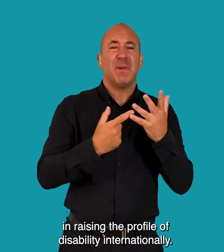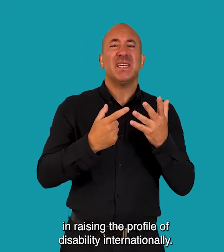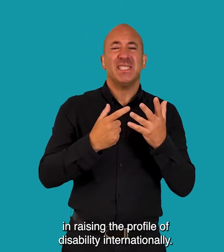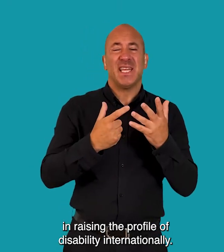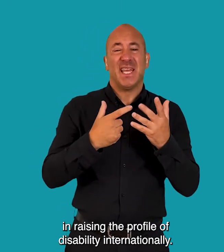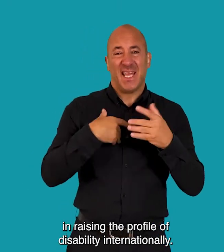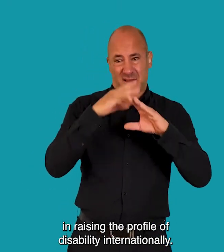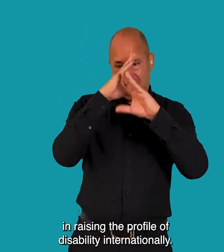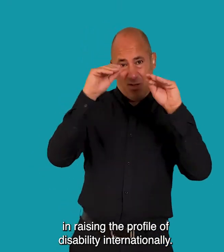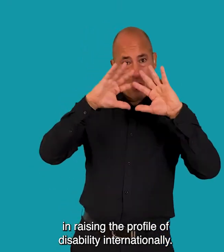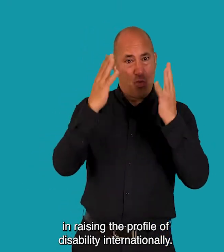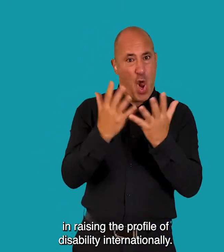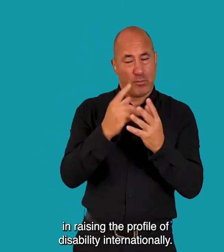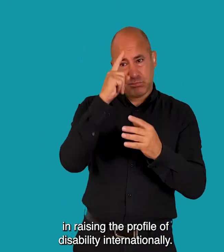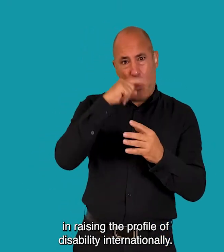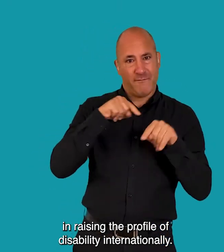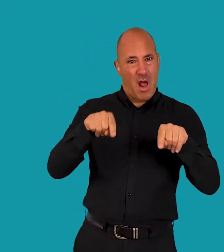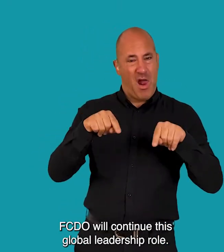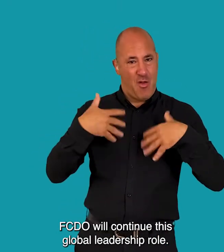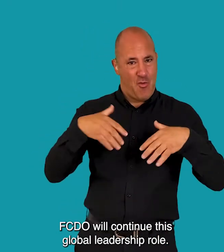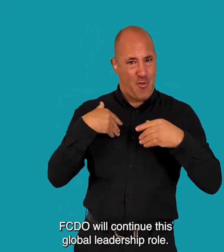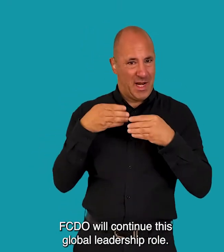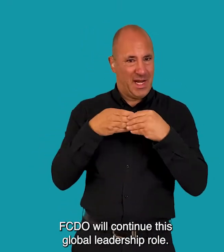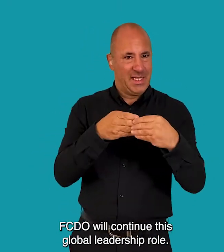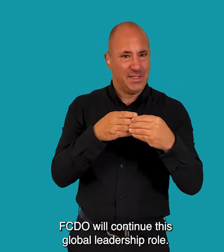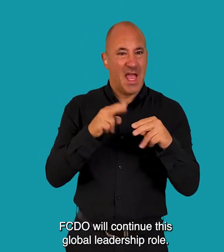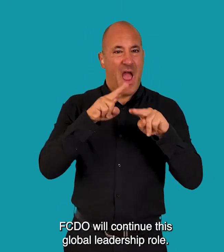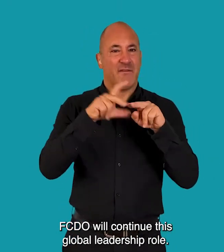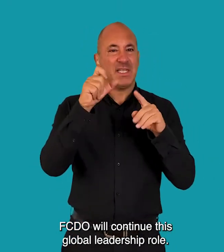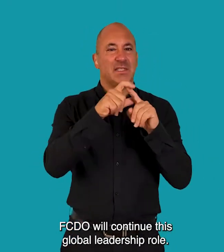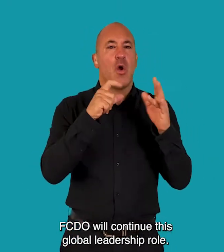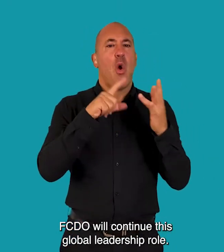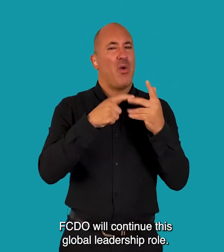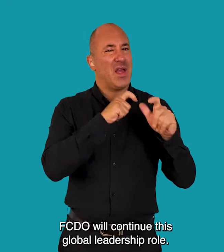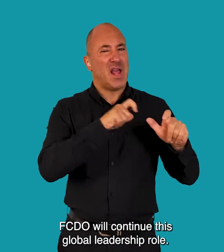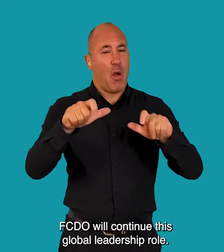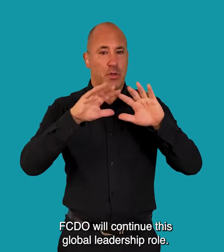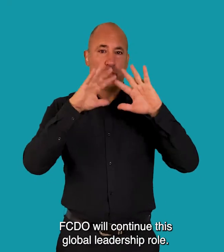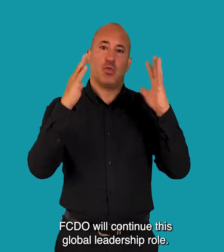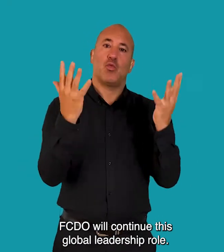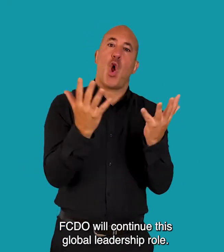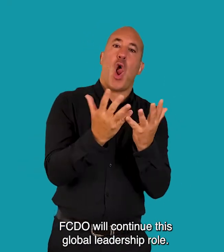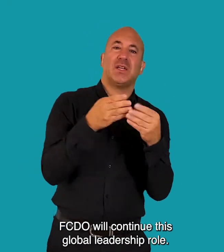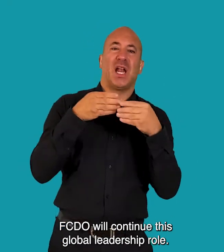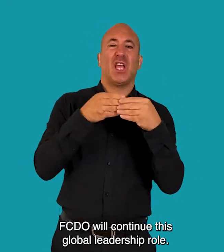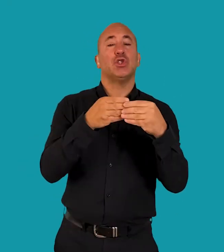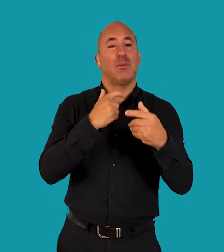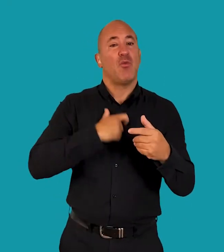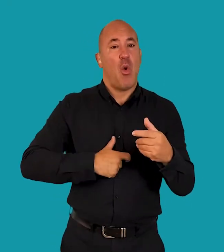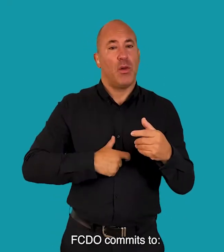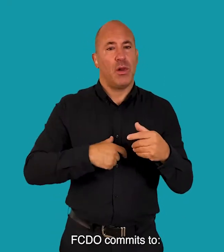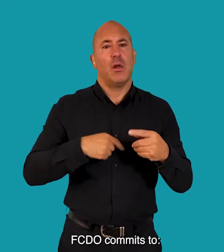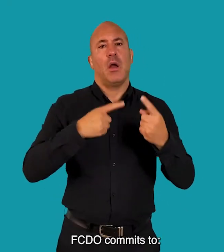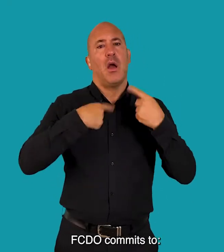profile of disability internationally FCDO will continue this global leadership role